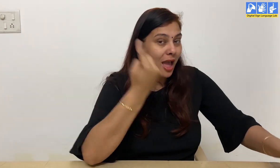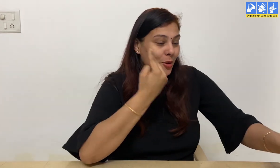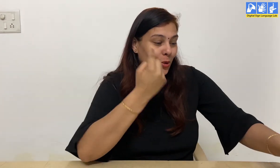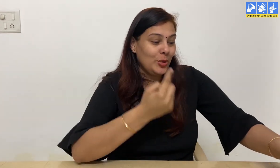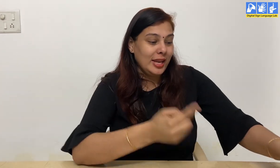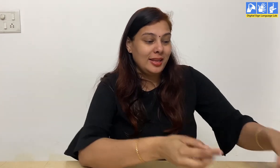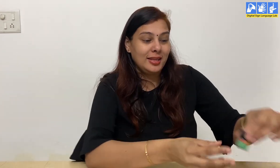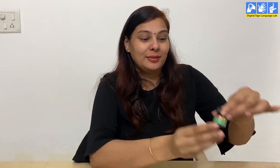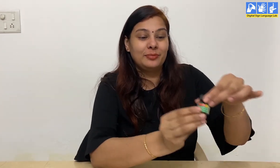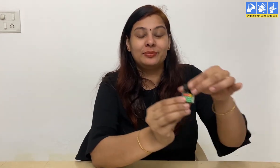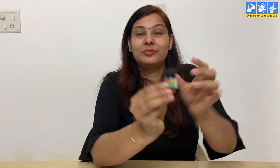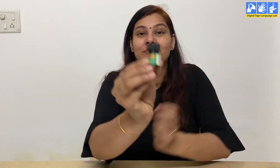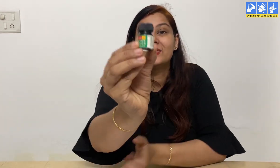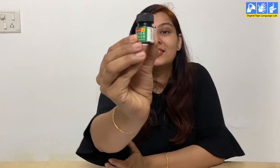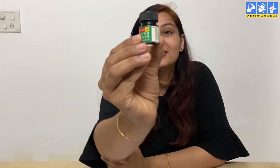We will use black poster color only.